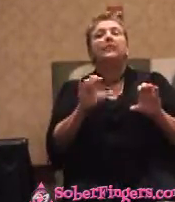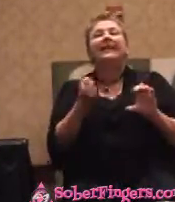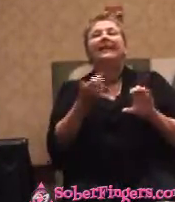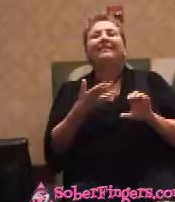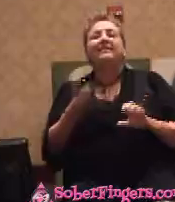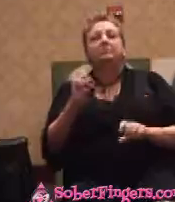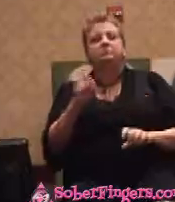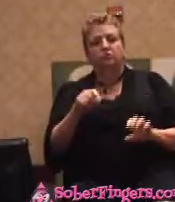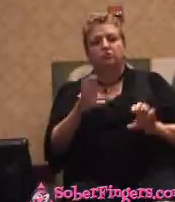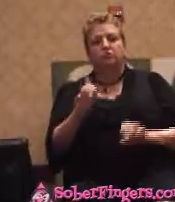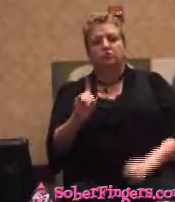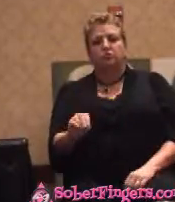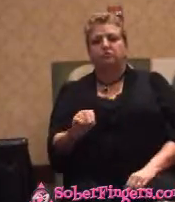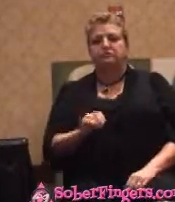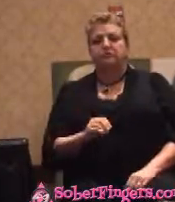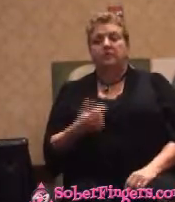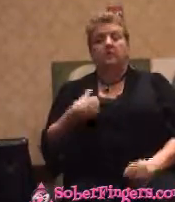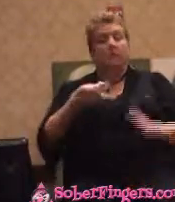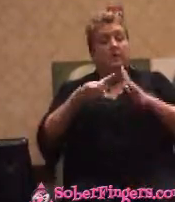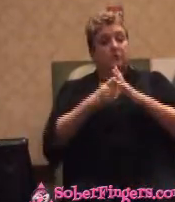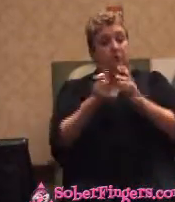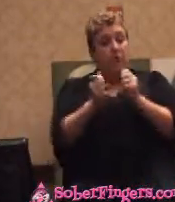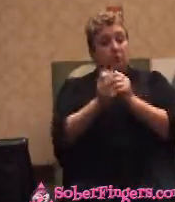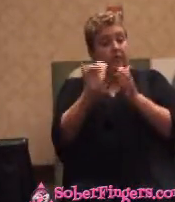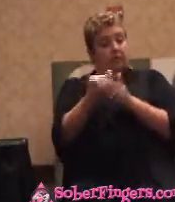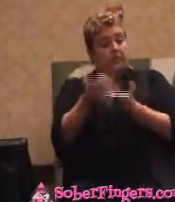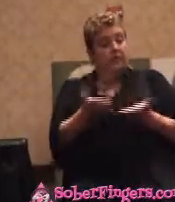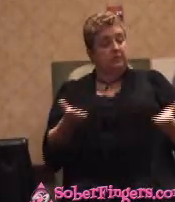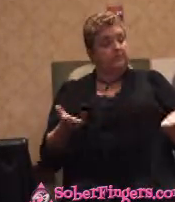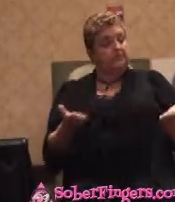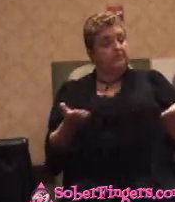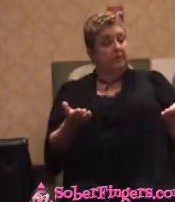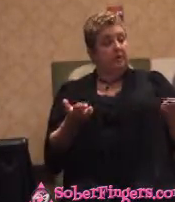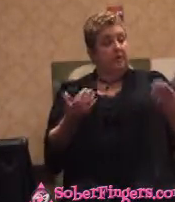And so I started off with those things. I had other lessons that I didn't learn right away.